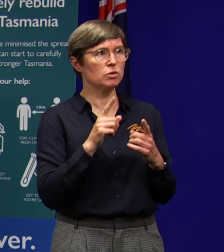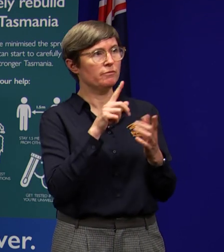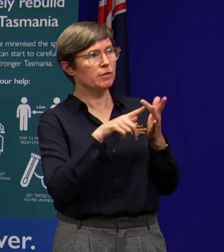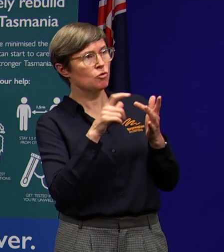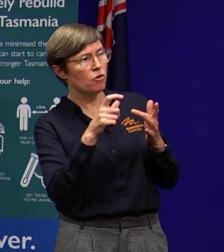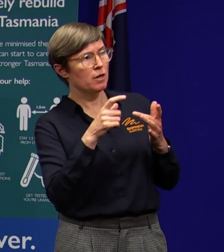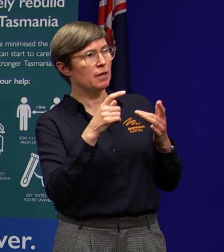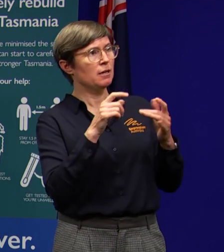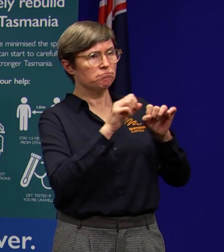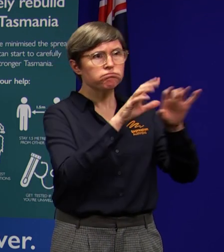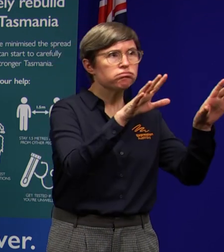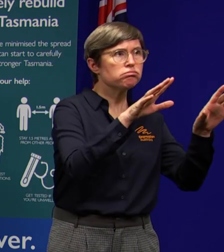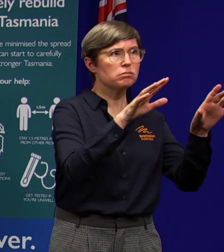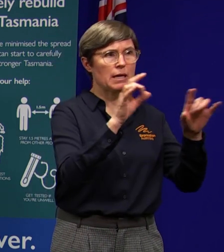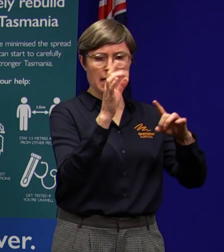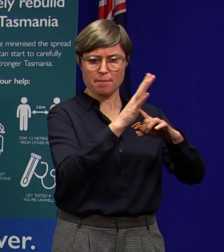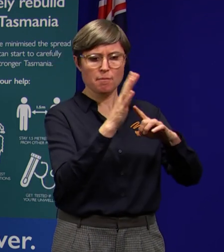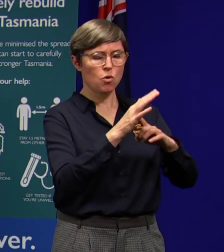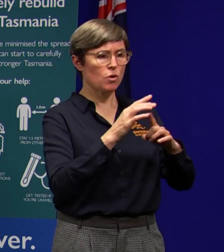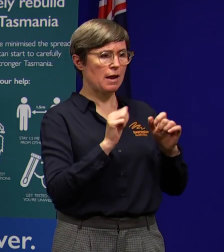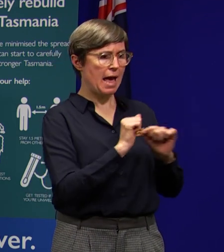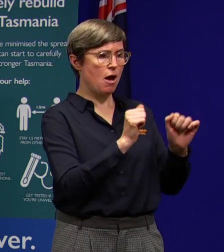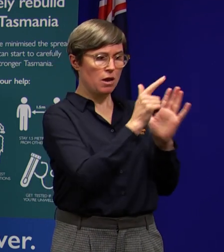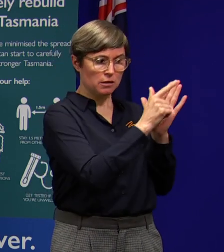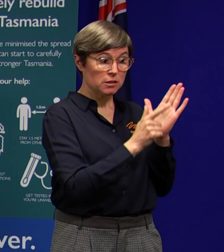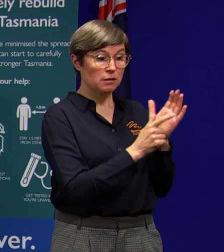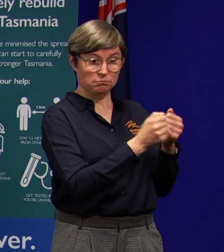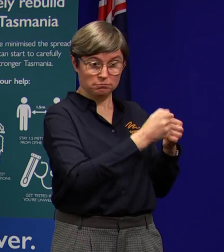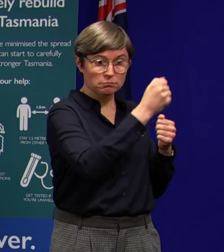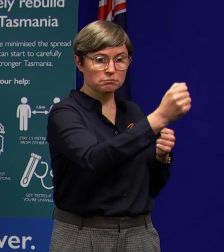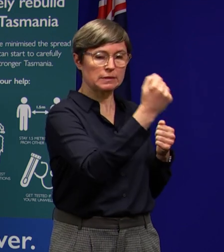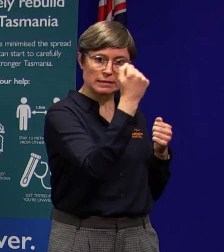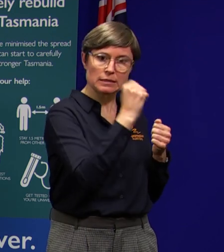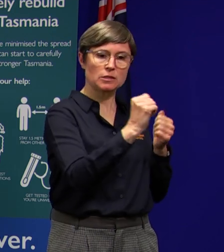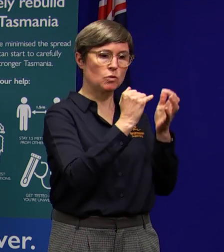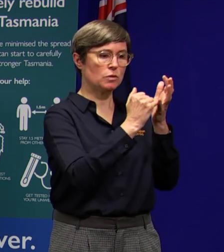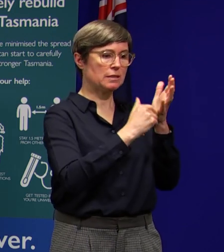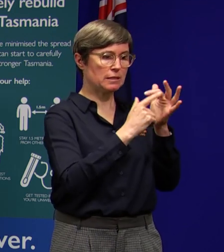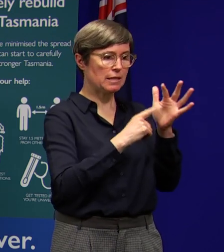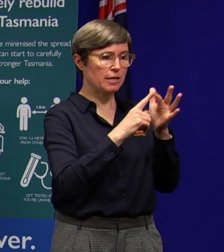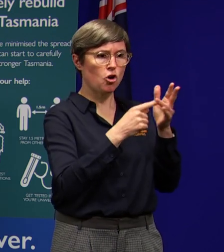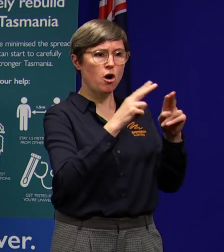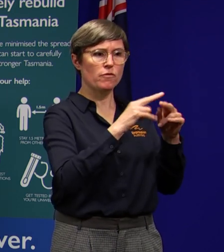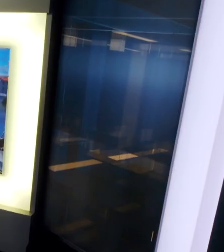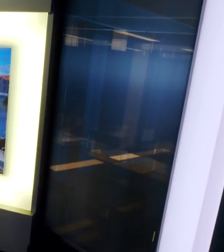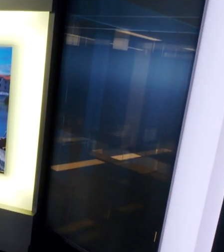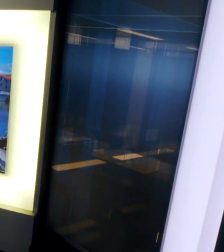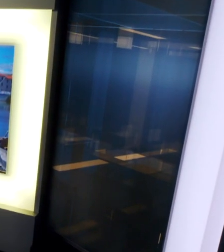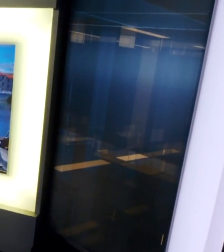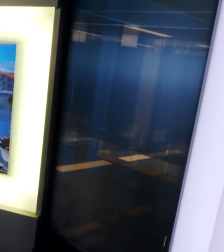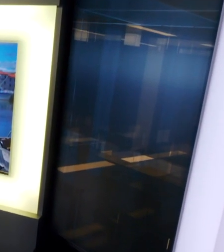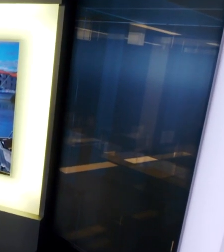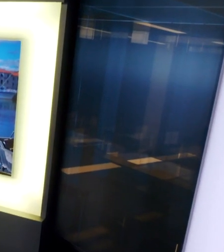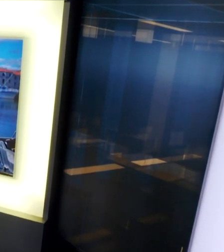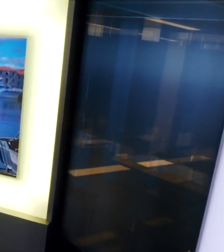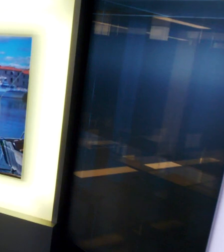It's important that we maintain our state of emergency to ensure that should we need to react, that we can react swiftly. The